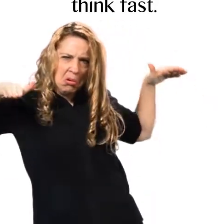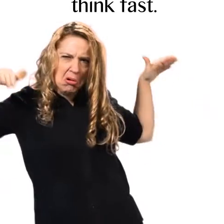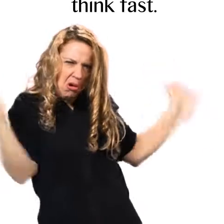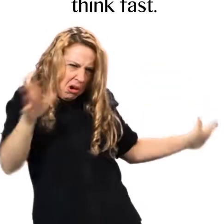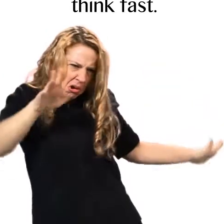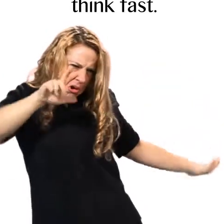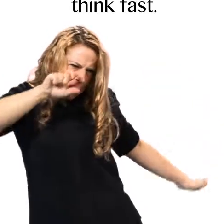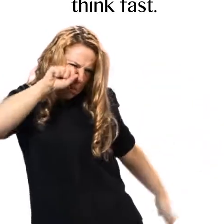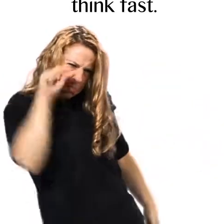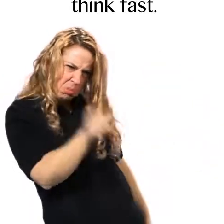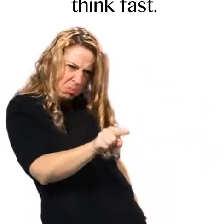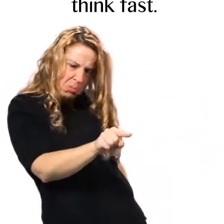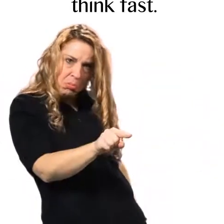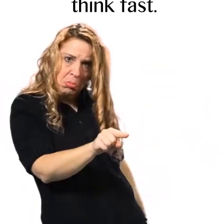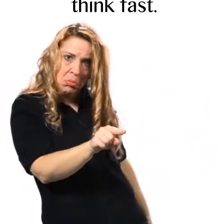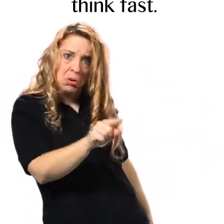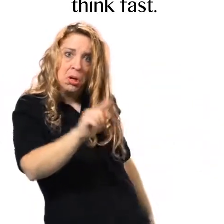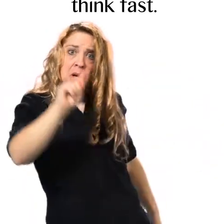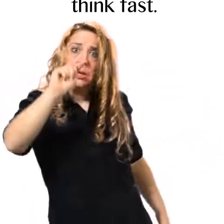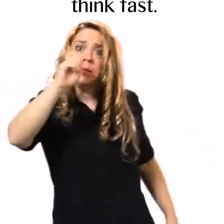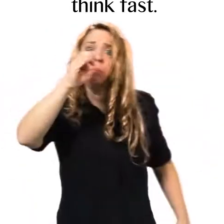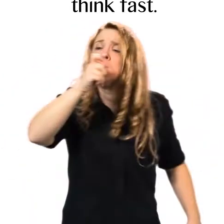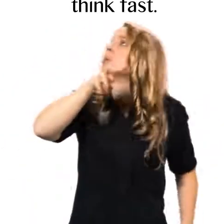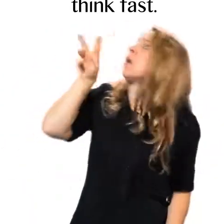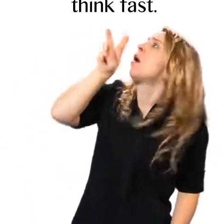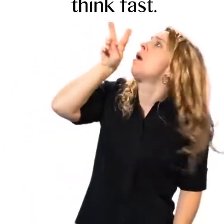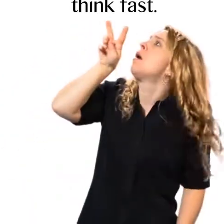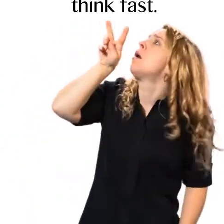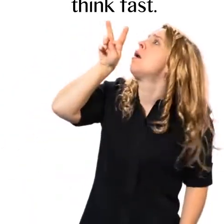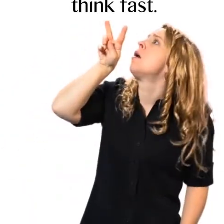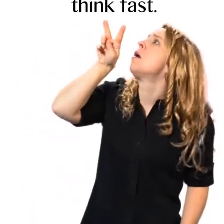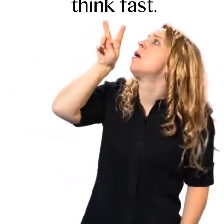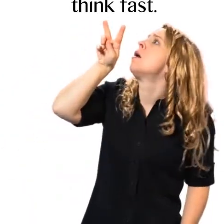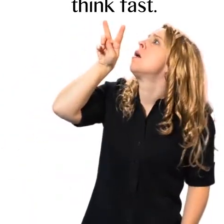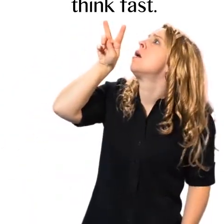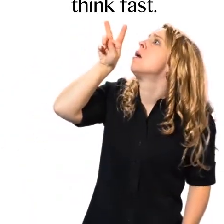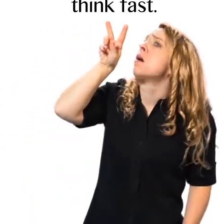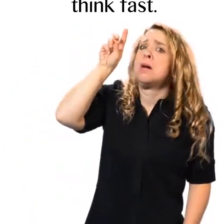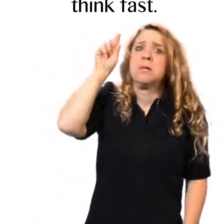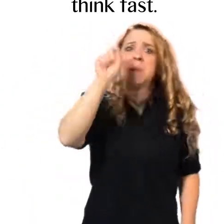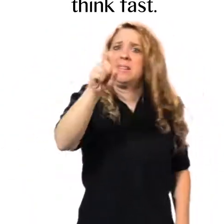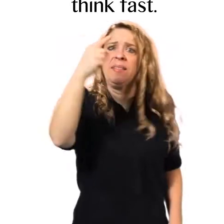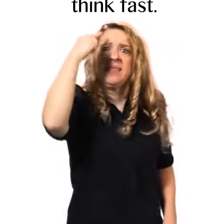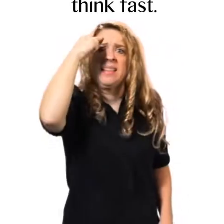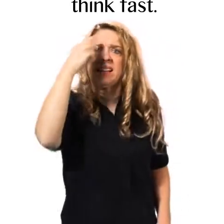And they loved to chase Templeton. Templeton had to think fast.